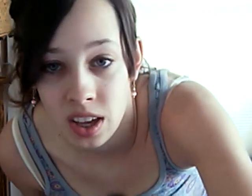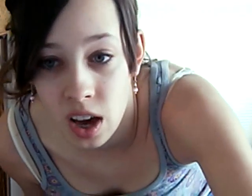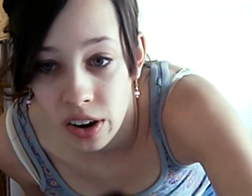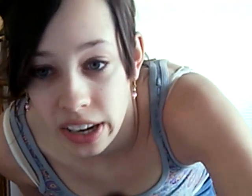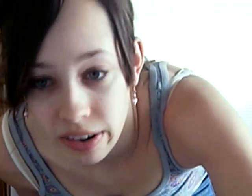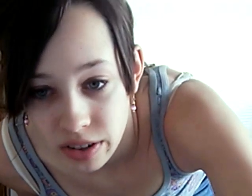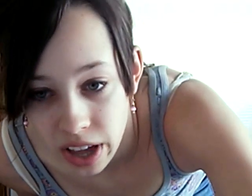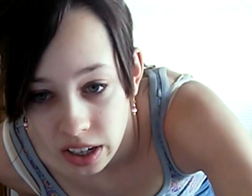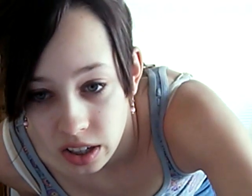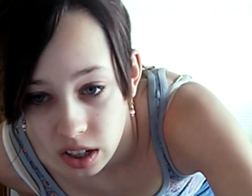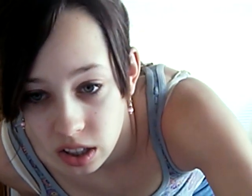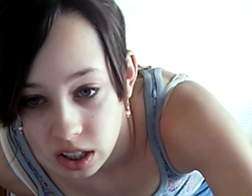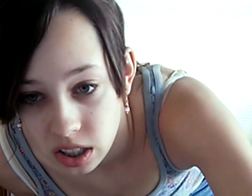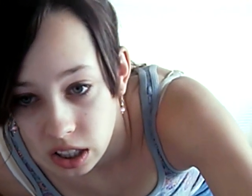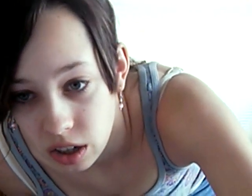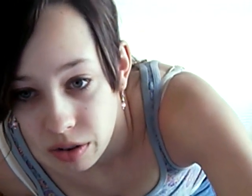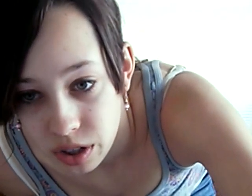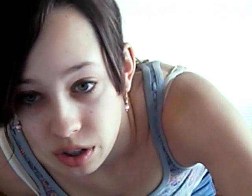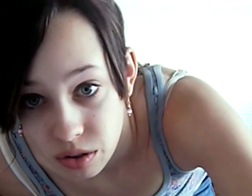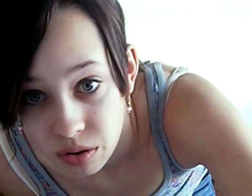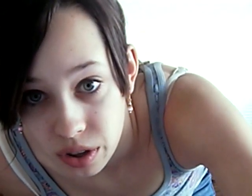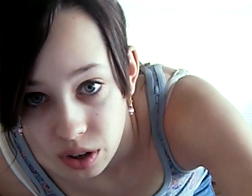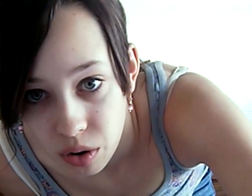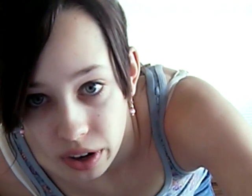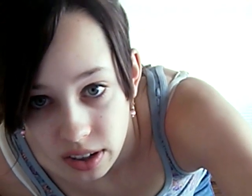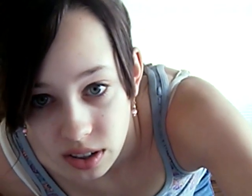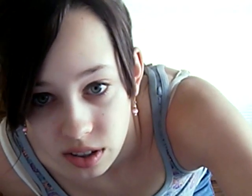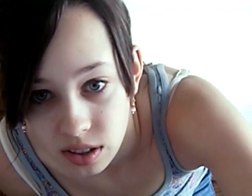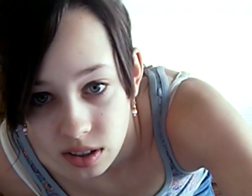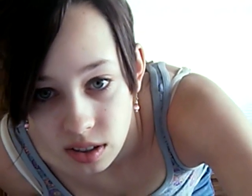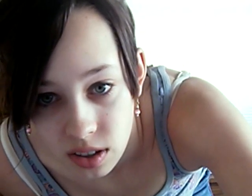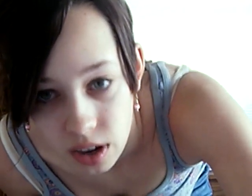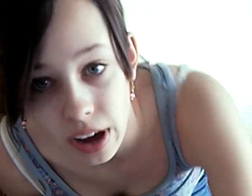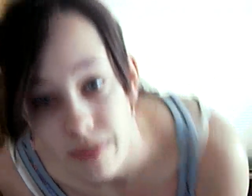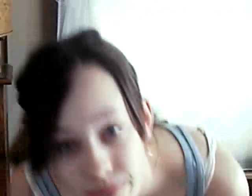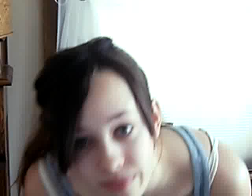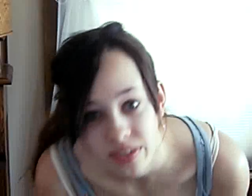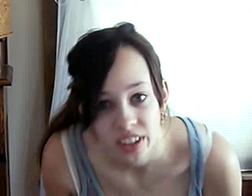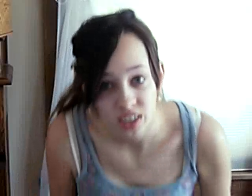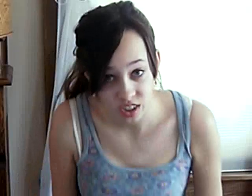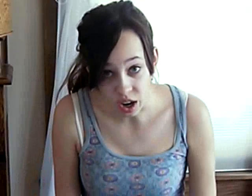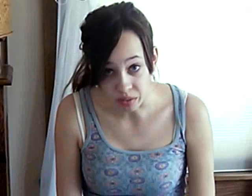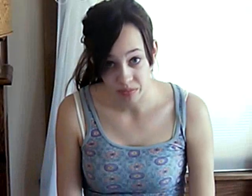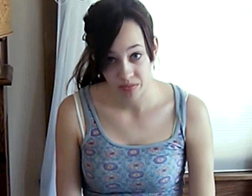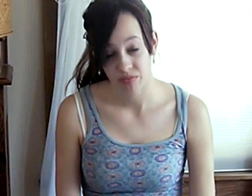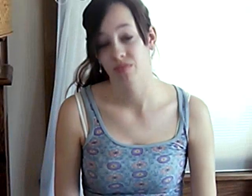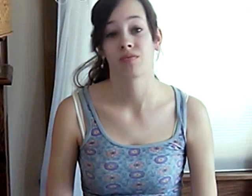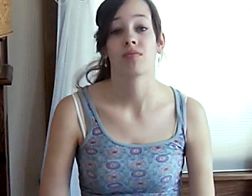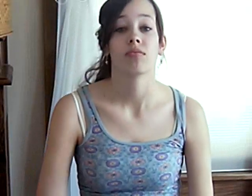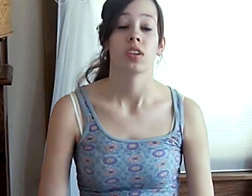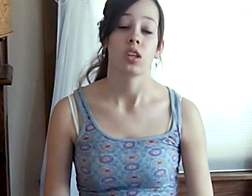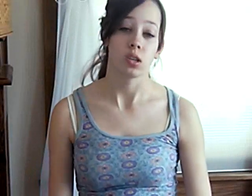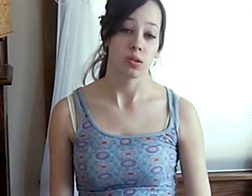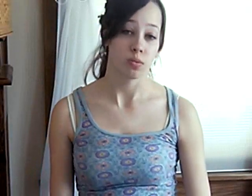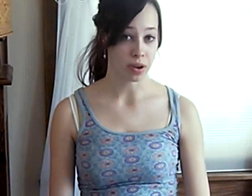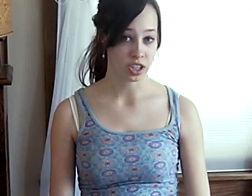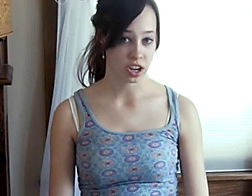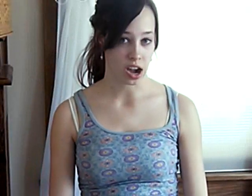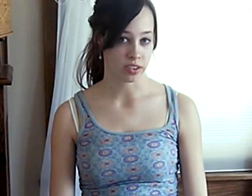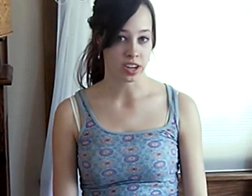Okay, and after that, it's going to go into the chorus. Okay. So, you pull my chair out and